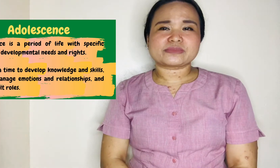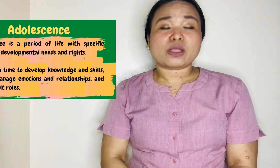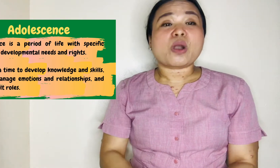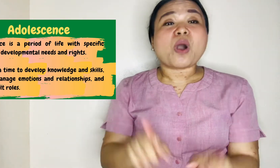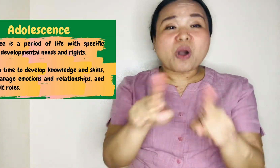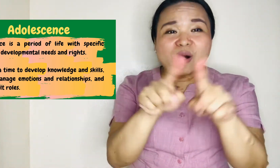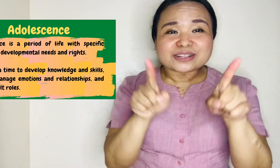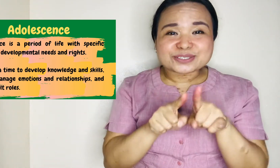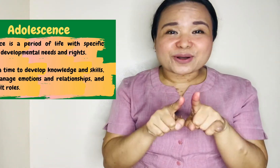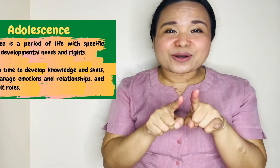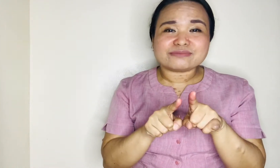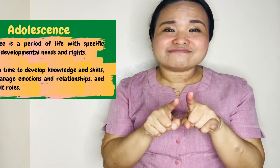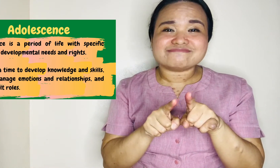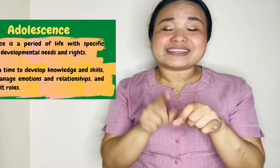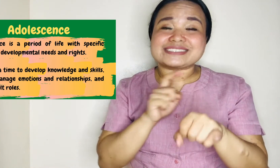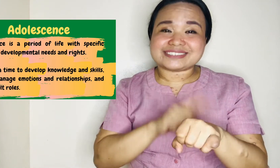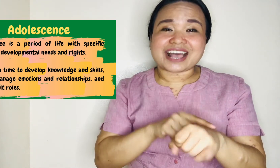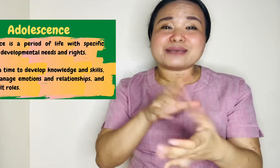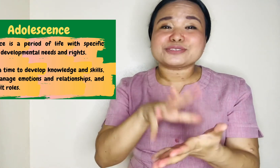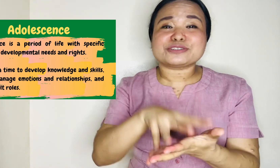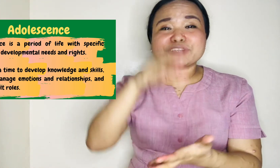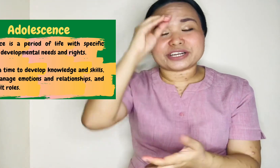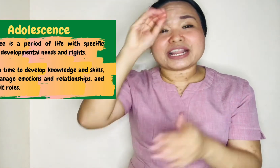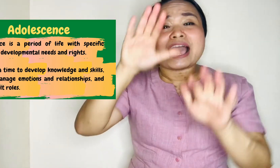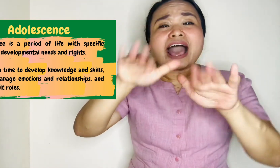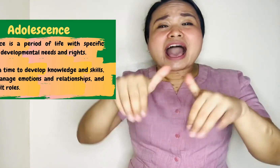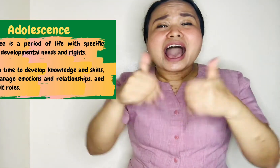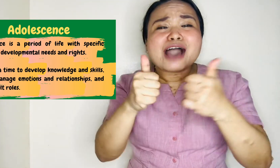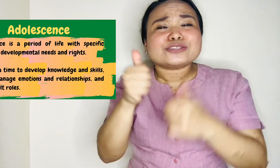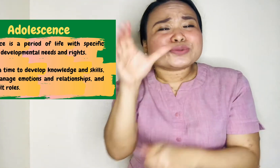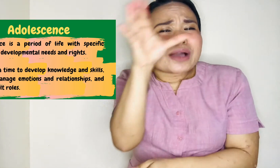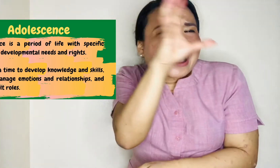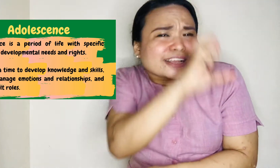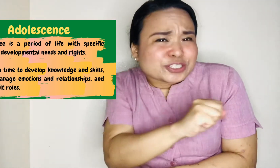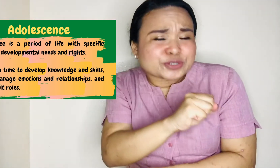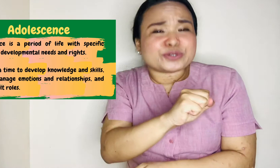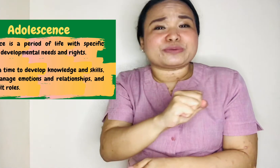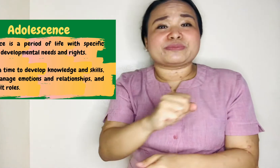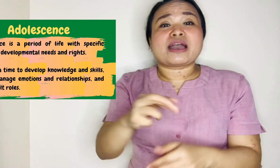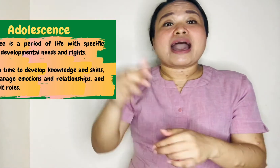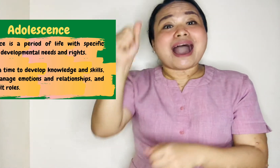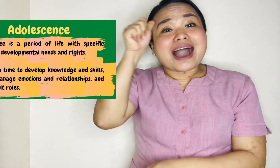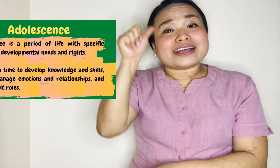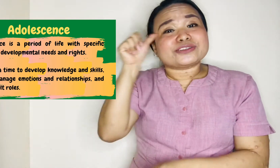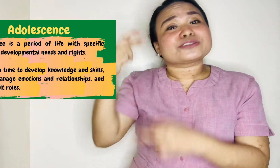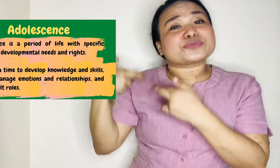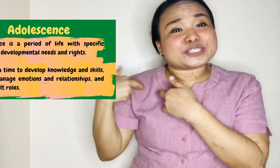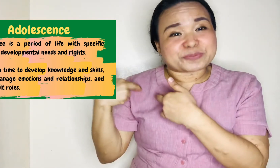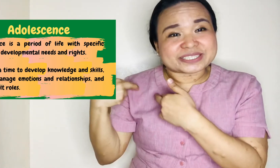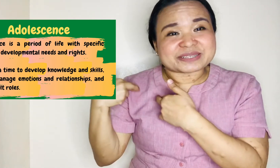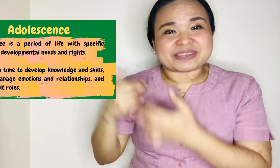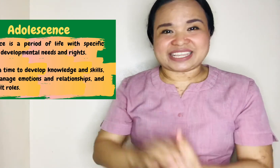Also, time to learn how to assume adult responsibility.